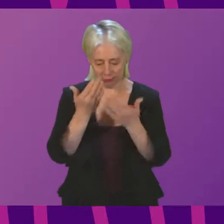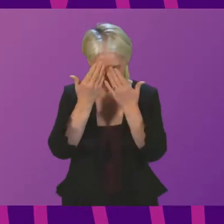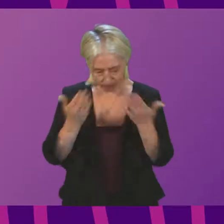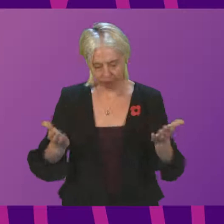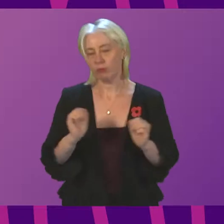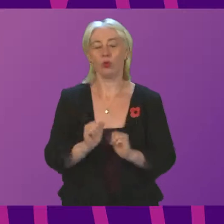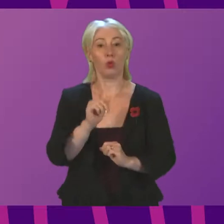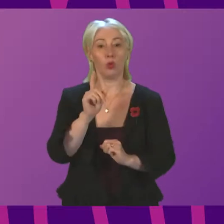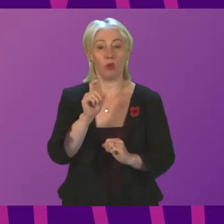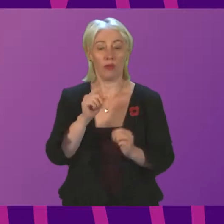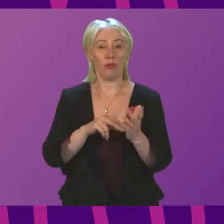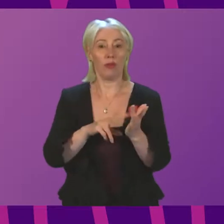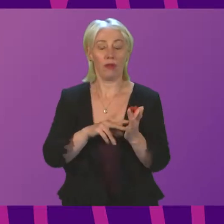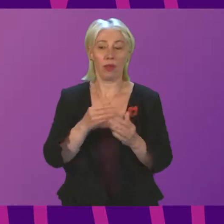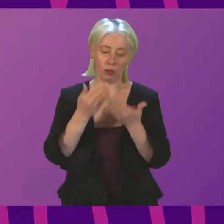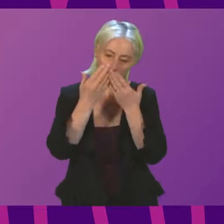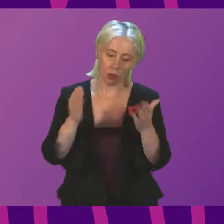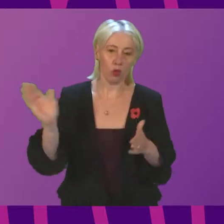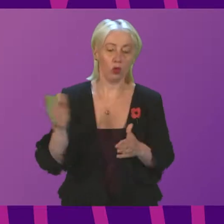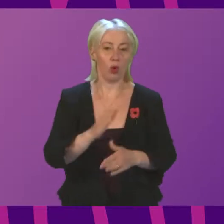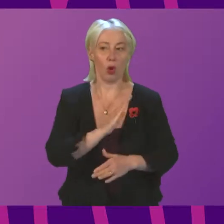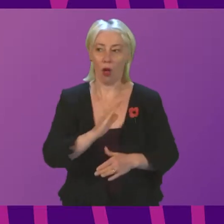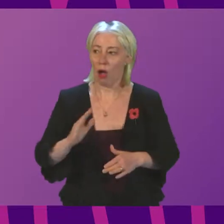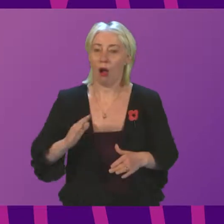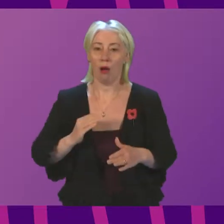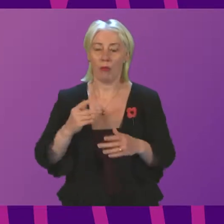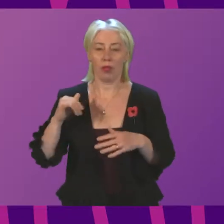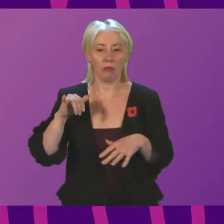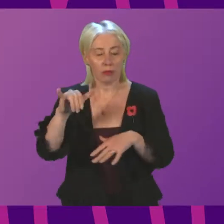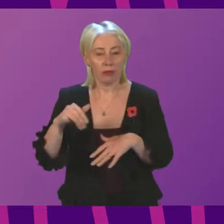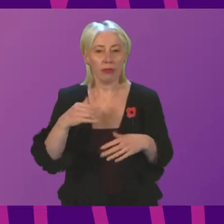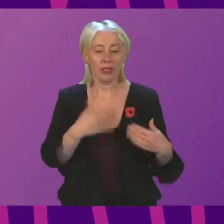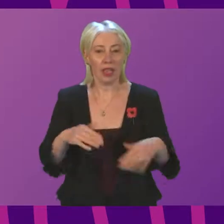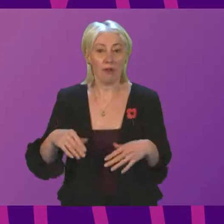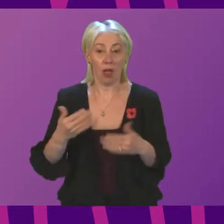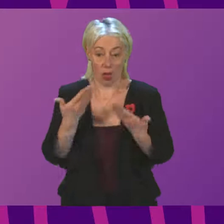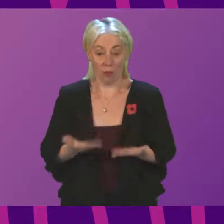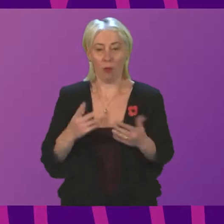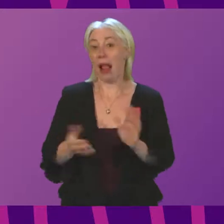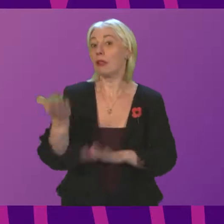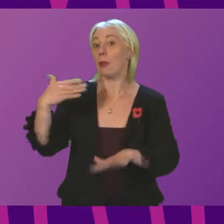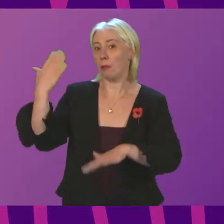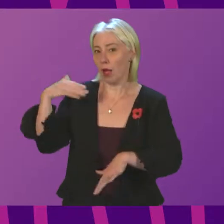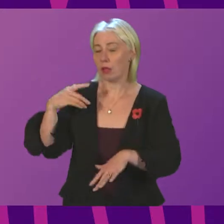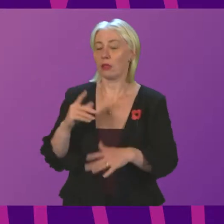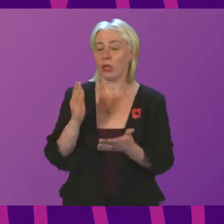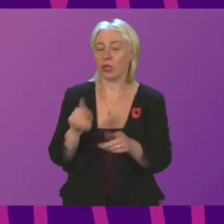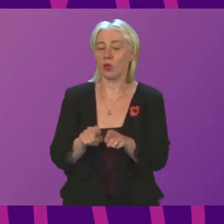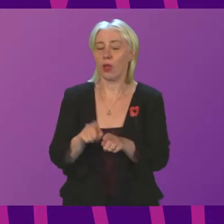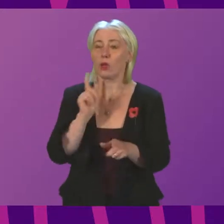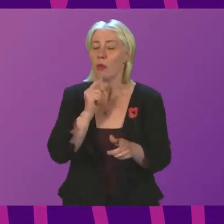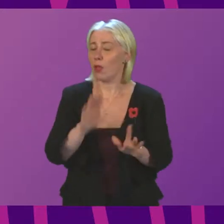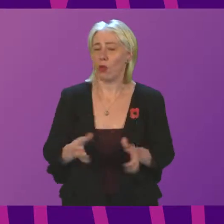In doing so, we pay tribute to armed services personnel, both past and present, and we remember those who paid the ultimate sacrifice.